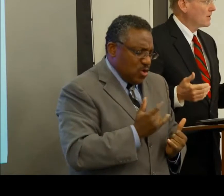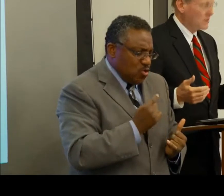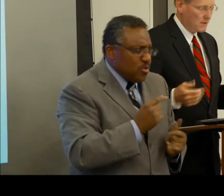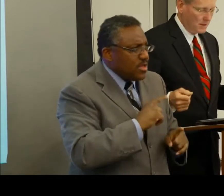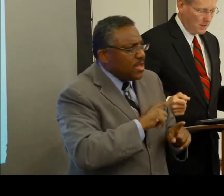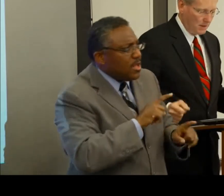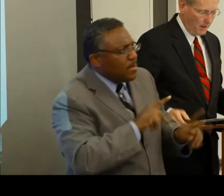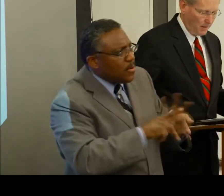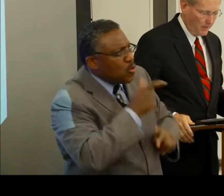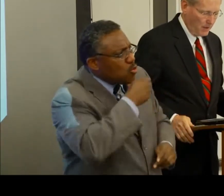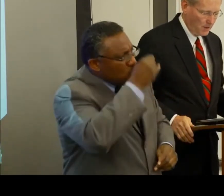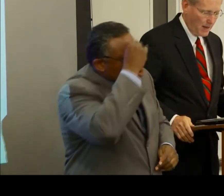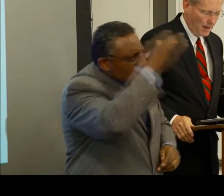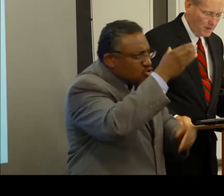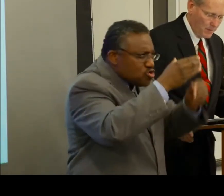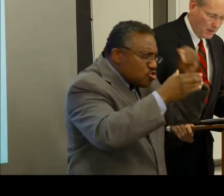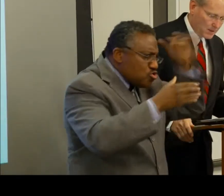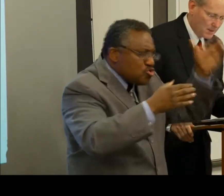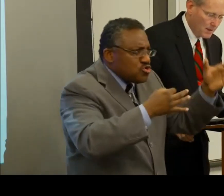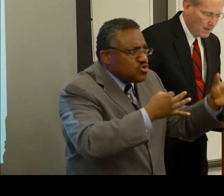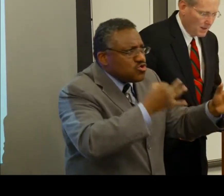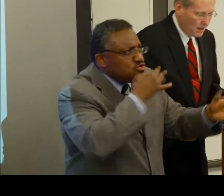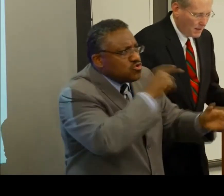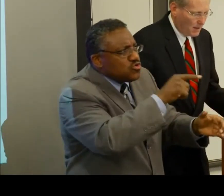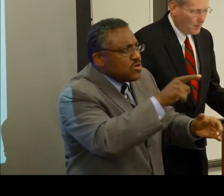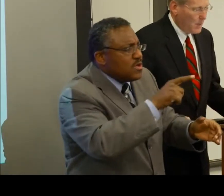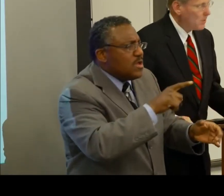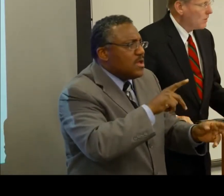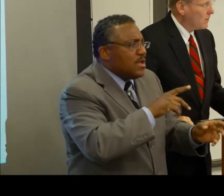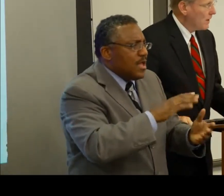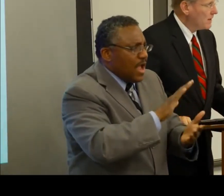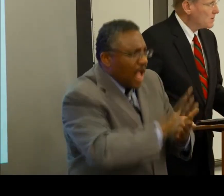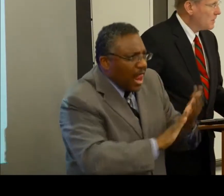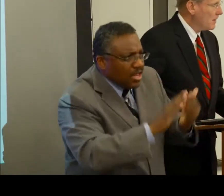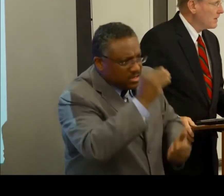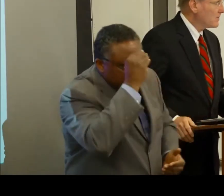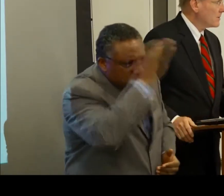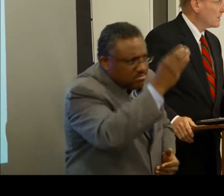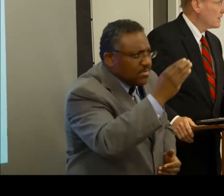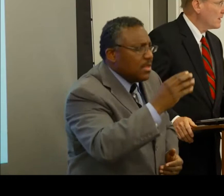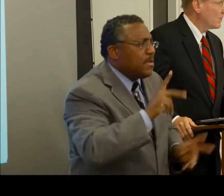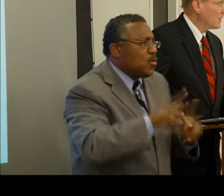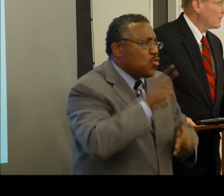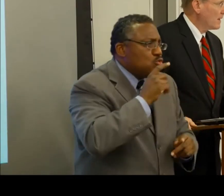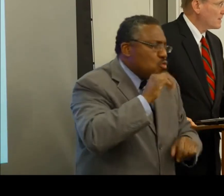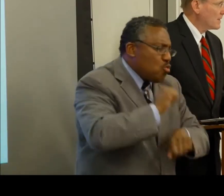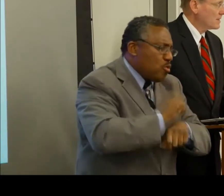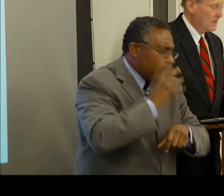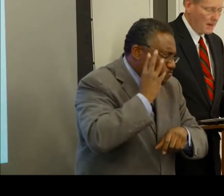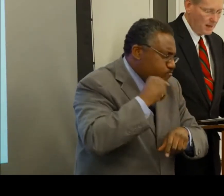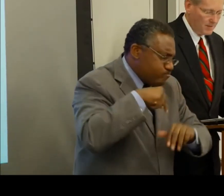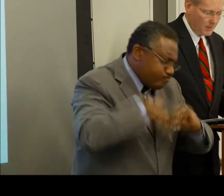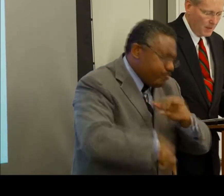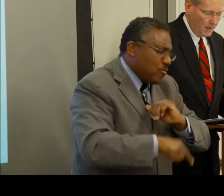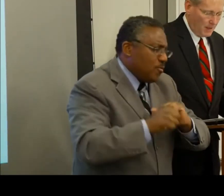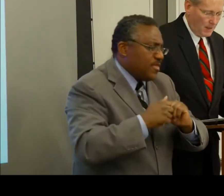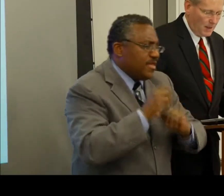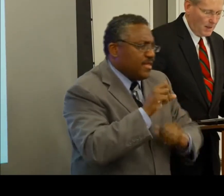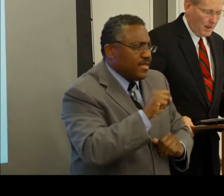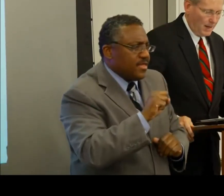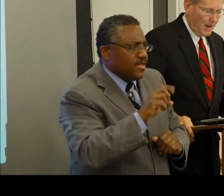experts in the field, academics, people with great experience with SSDI,